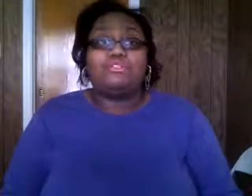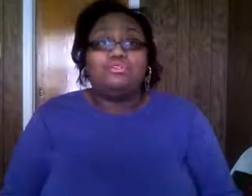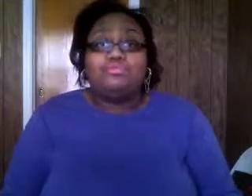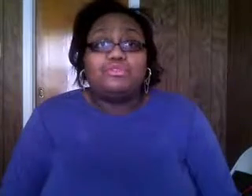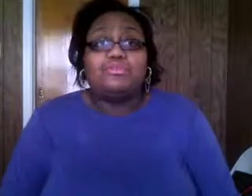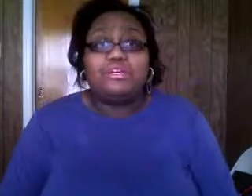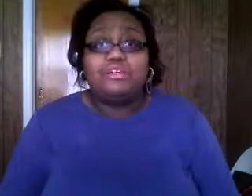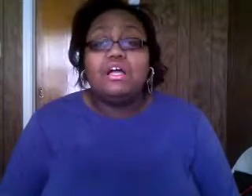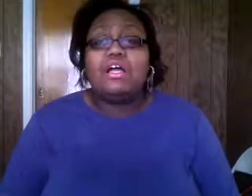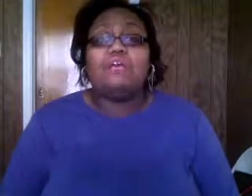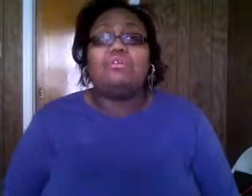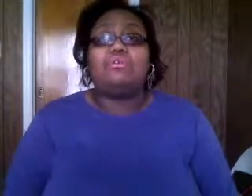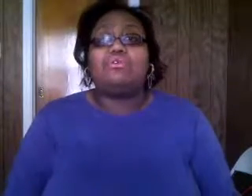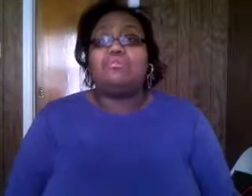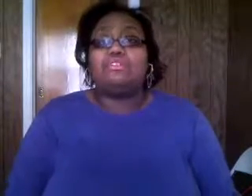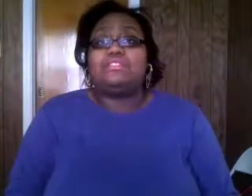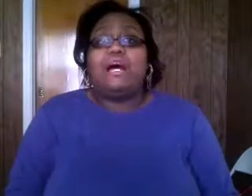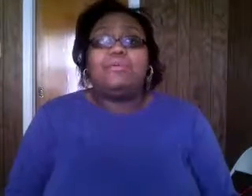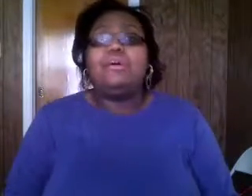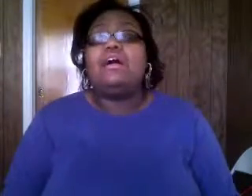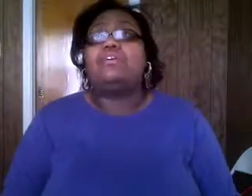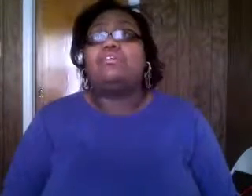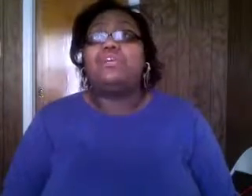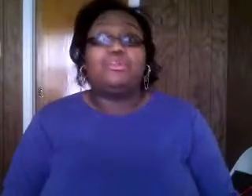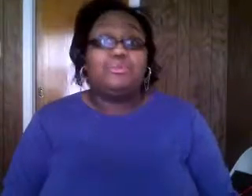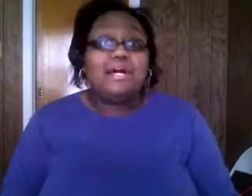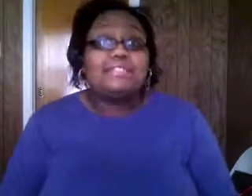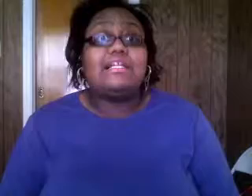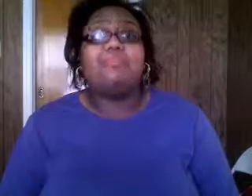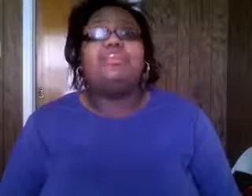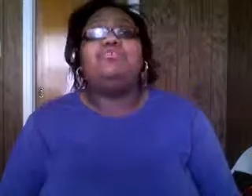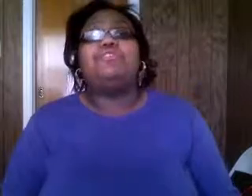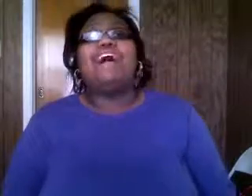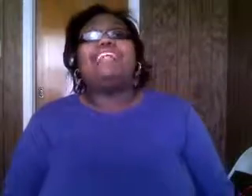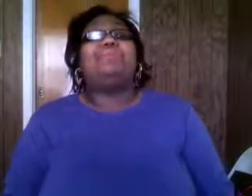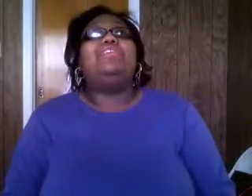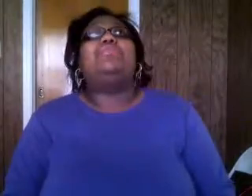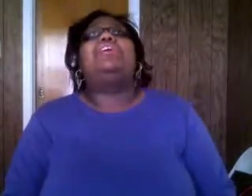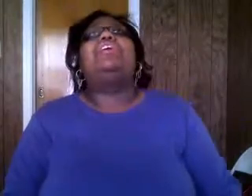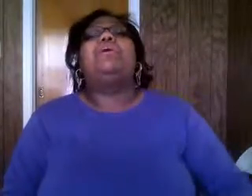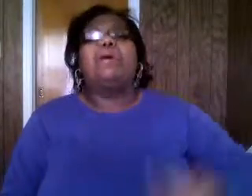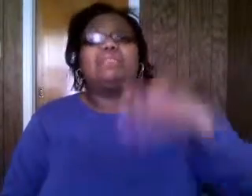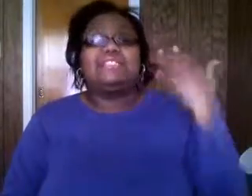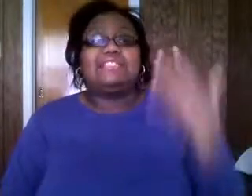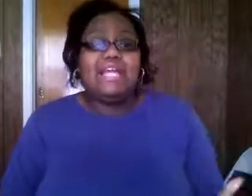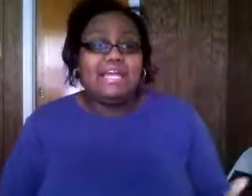stoop somewhere or on a bus stop you know in your closet i mean you could find him anywhere but i'm just saying